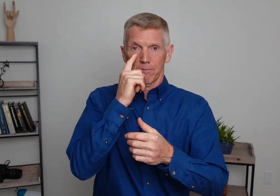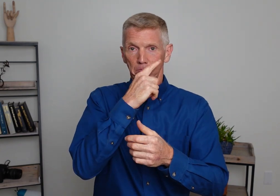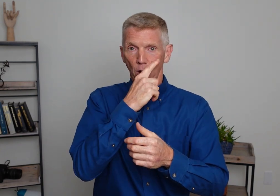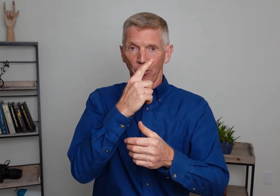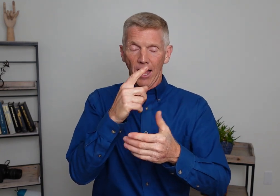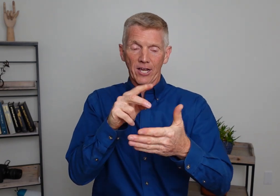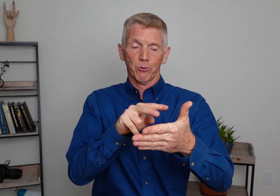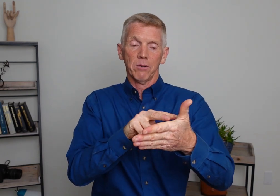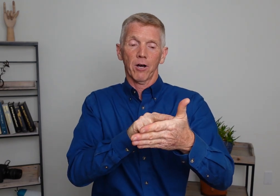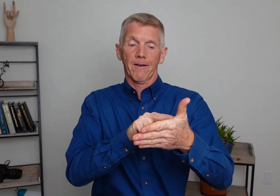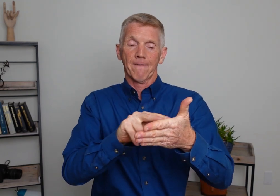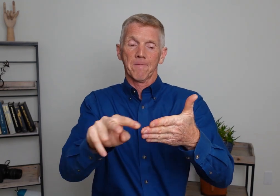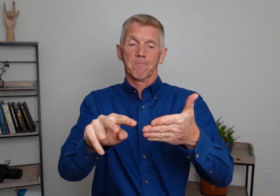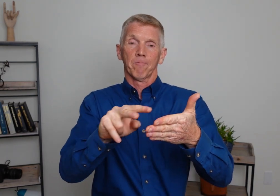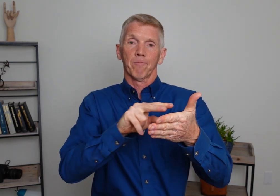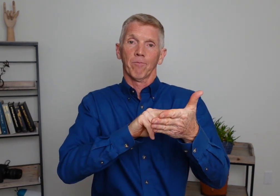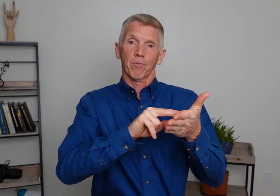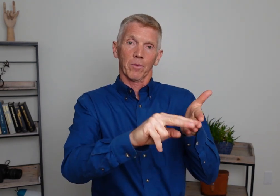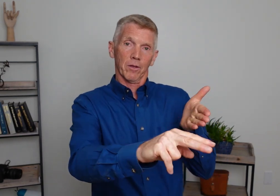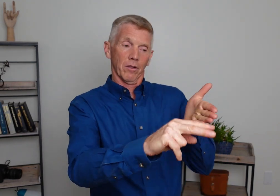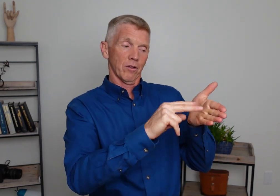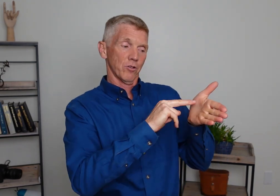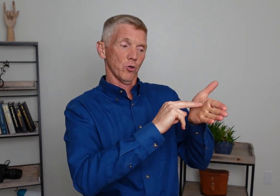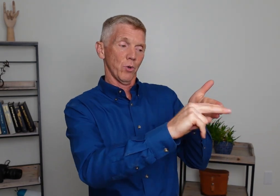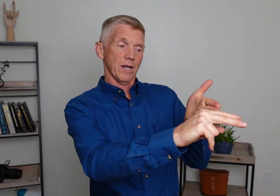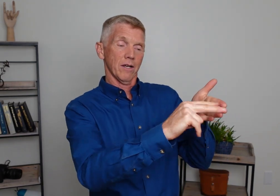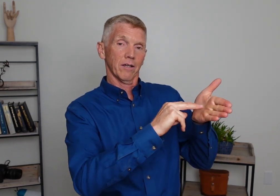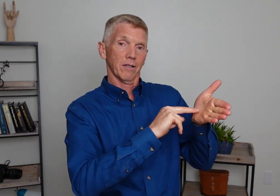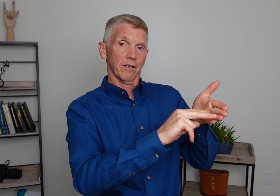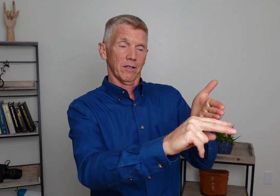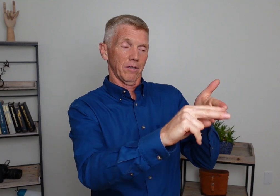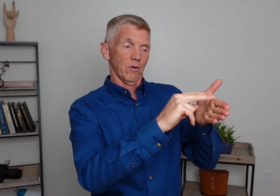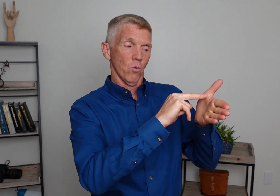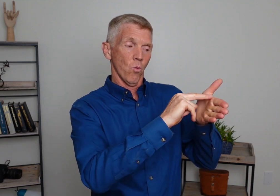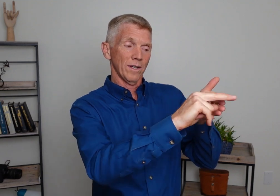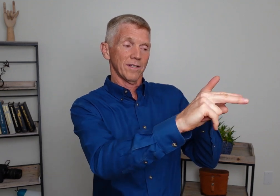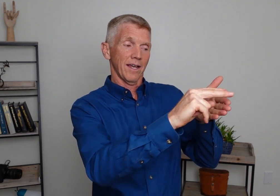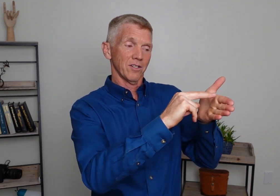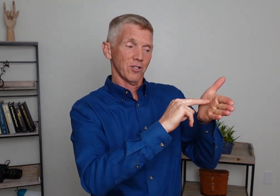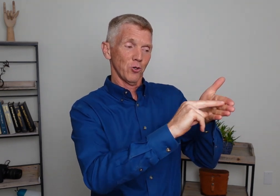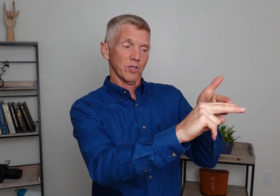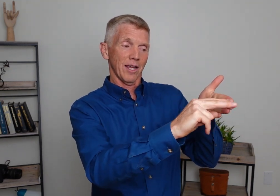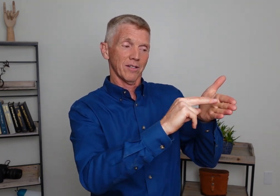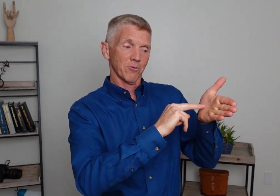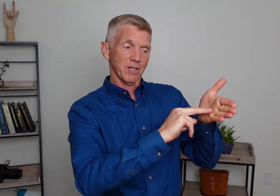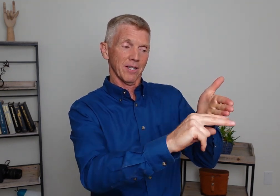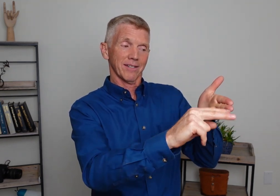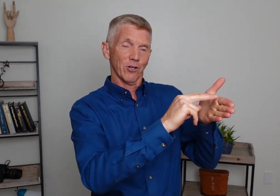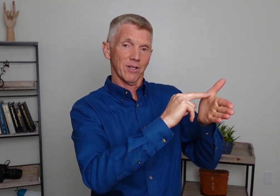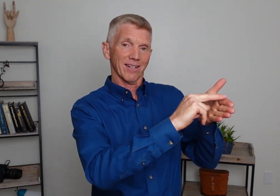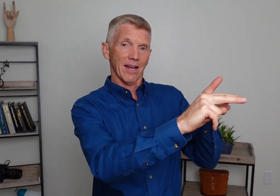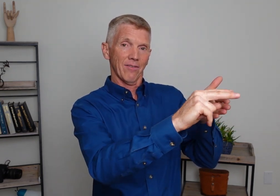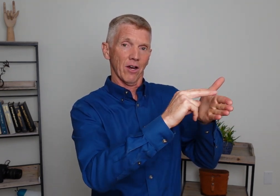Both eyes. Read a book. To read. One sentence. Two sentence. Three sentence. Can you see that sign there?